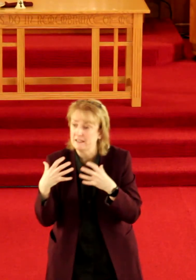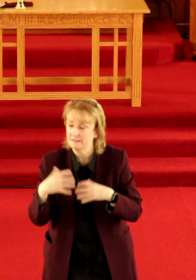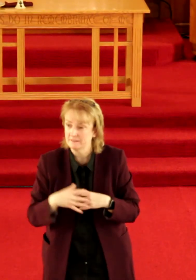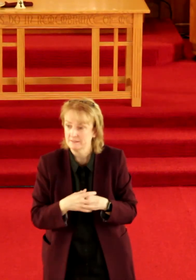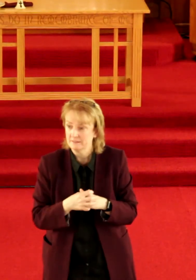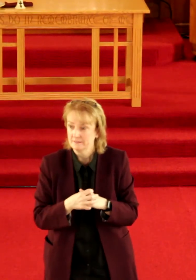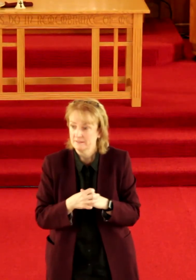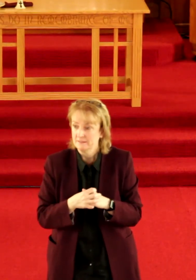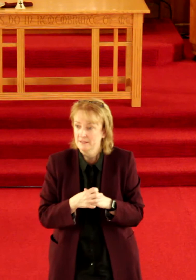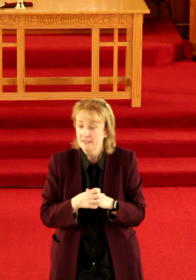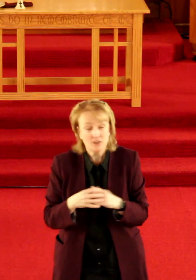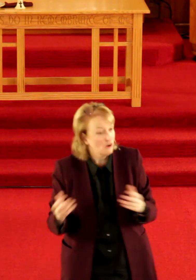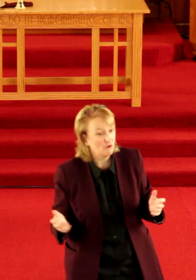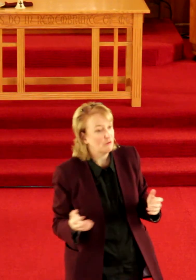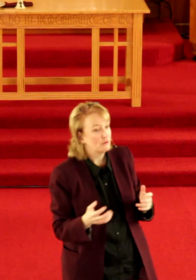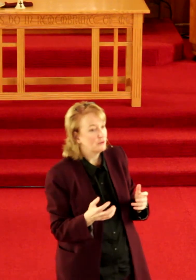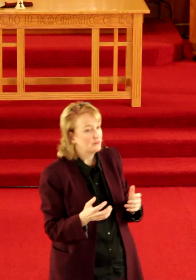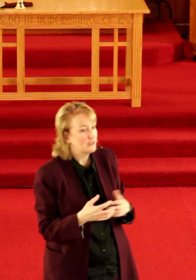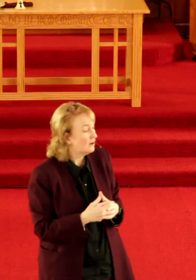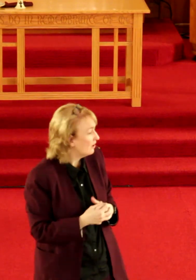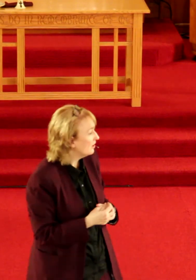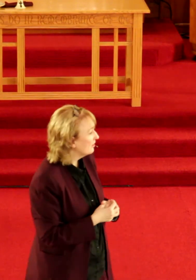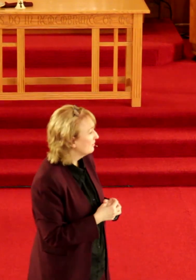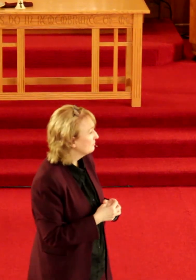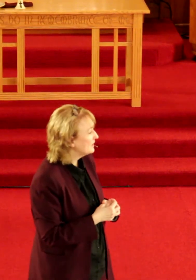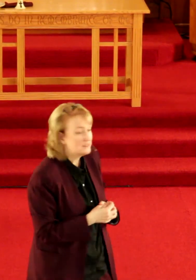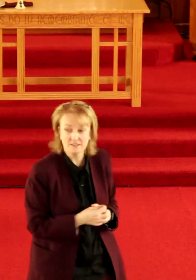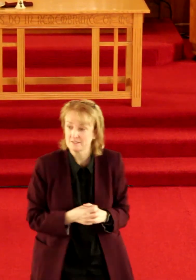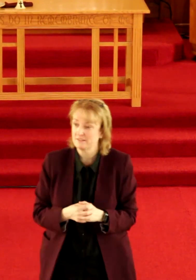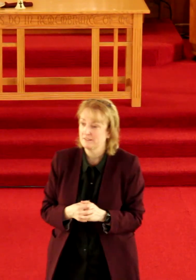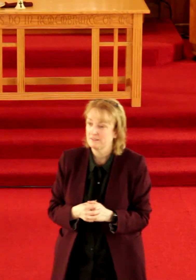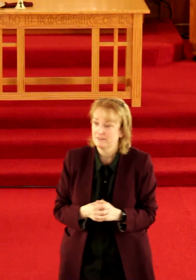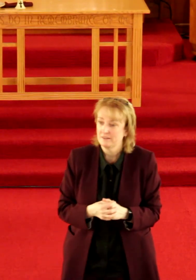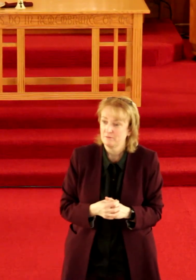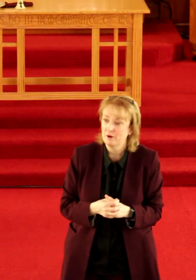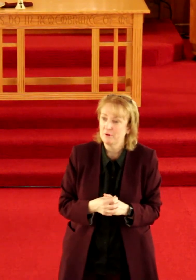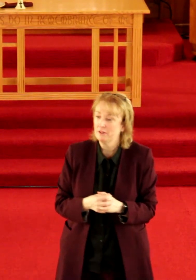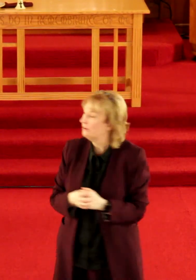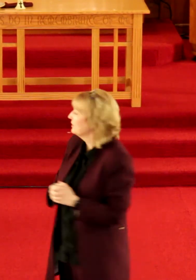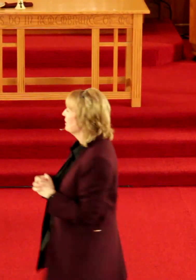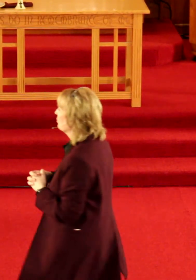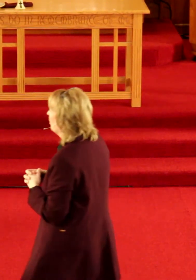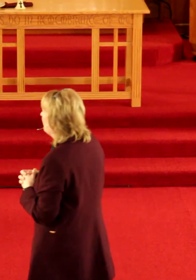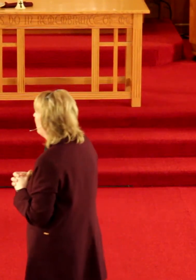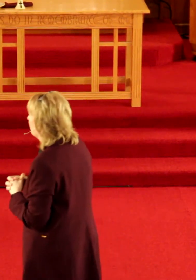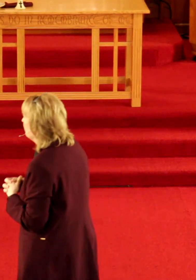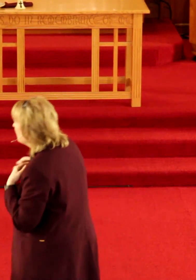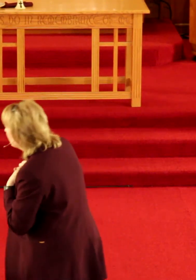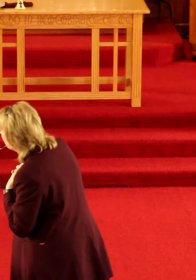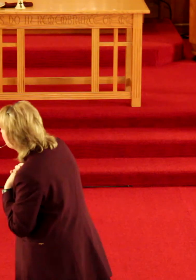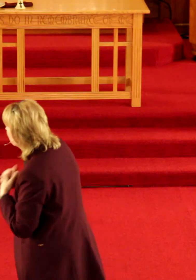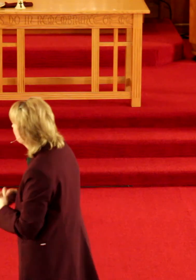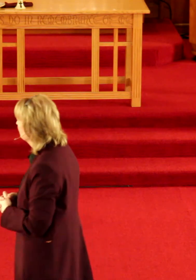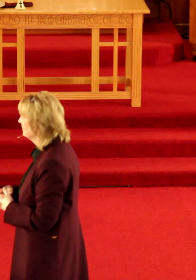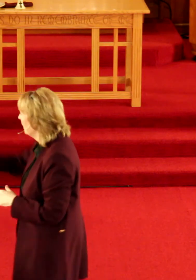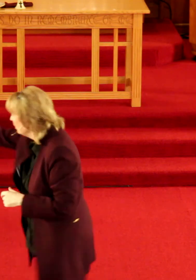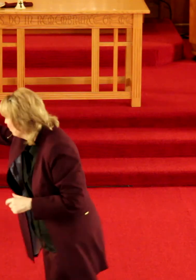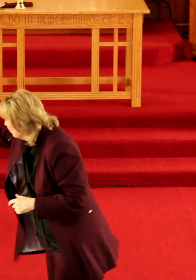you know there are places where we learn that it's all about me not you